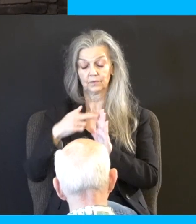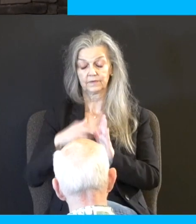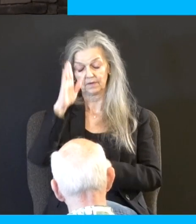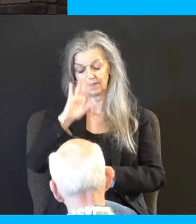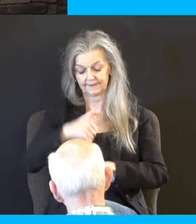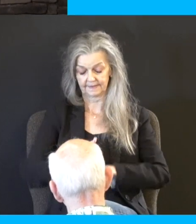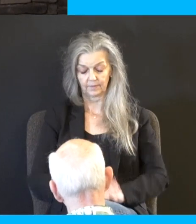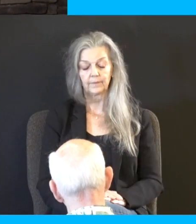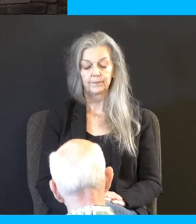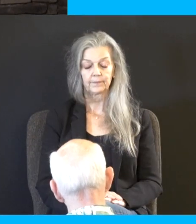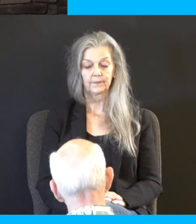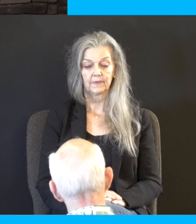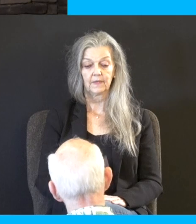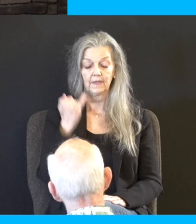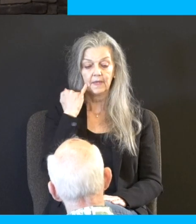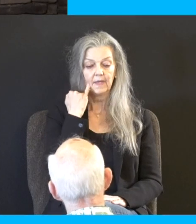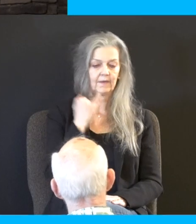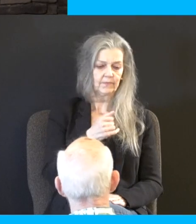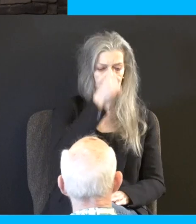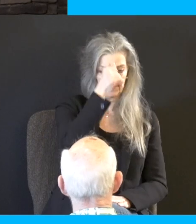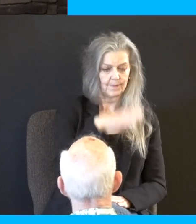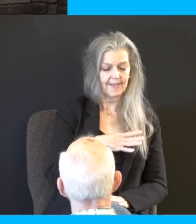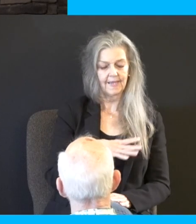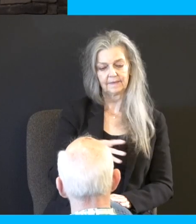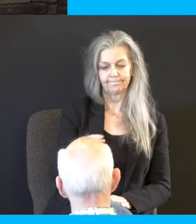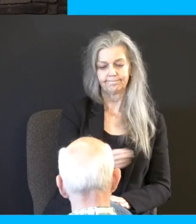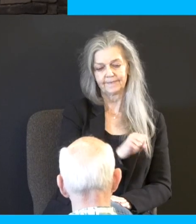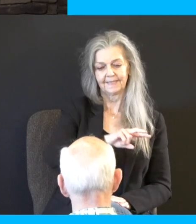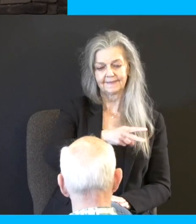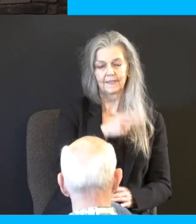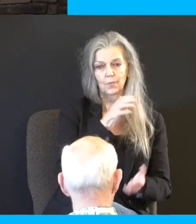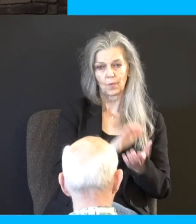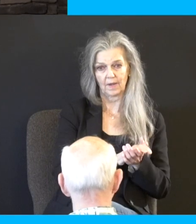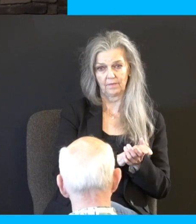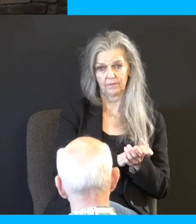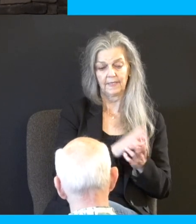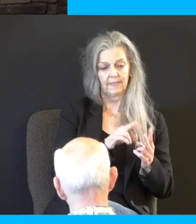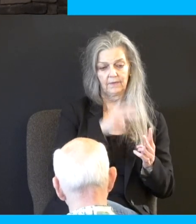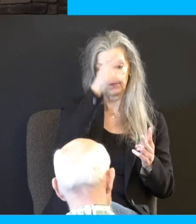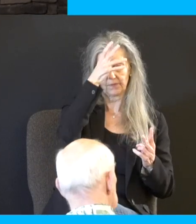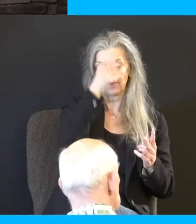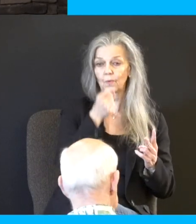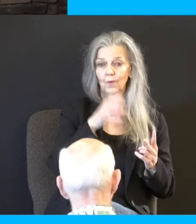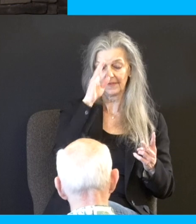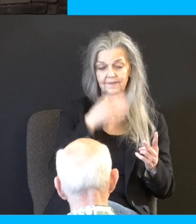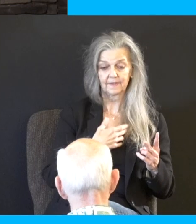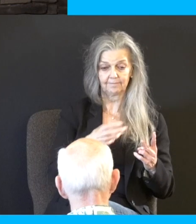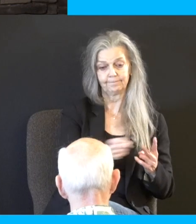If he take him another wife, whether the man himself or for his son, if he take him another wife, her food,